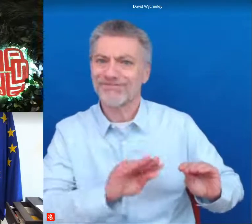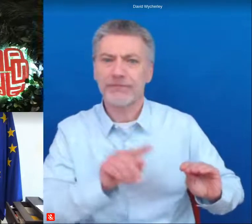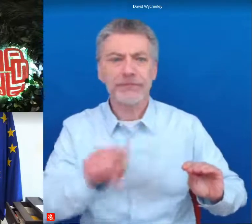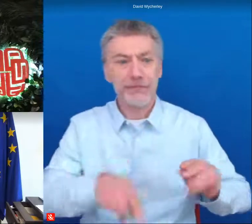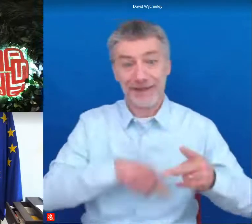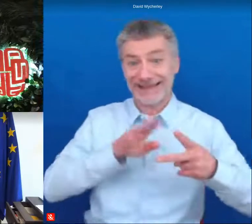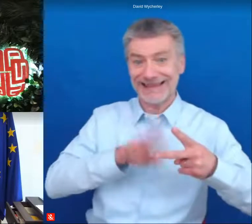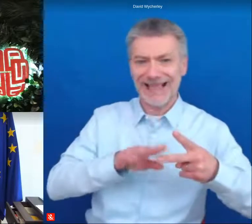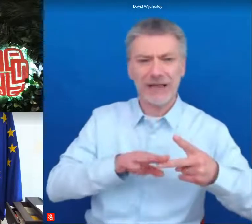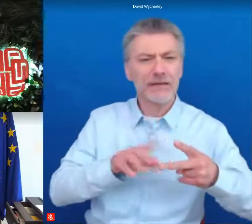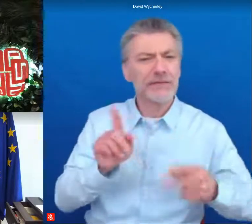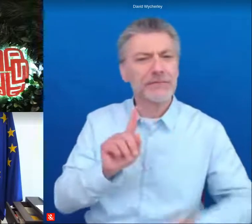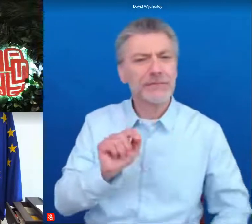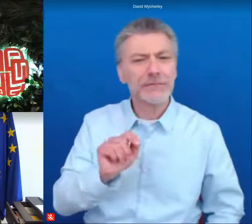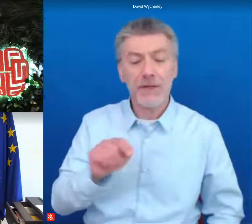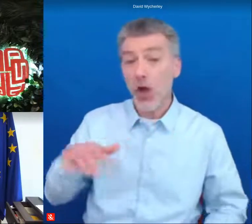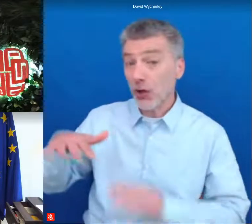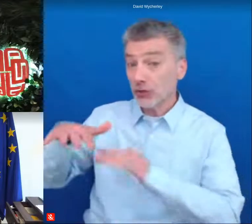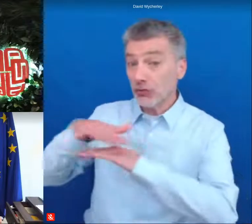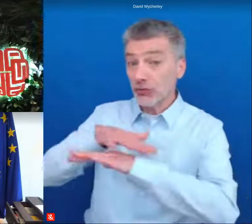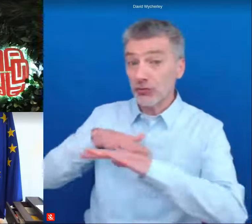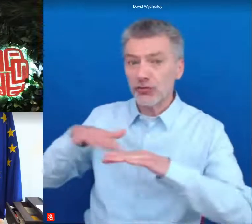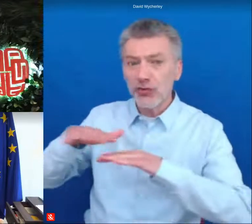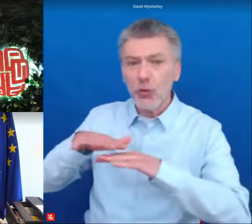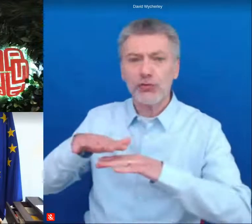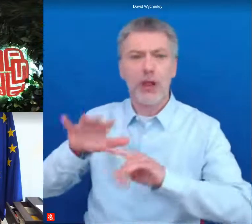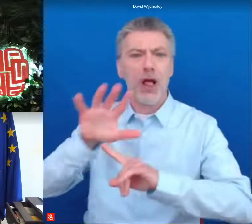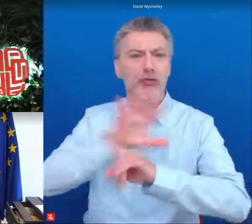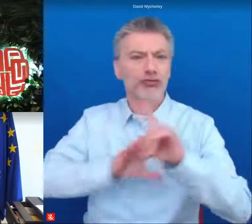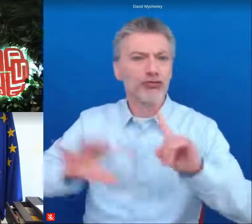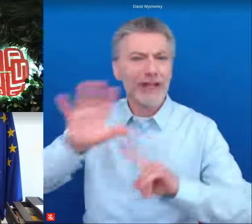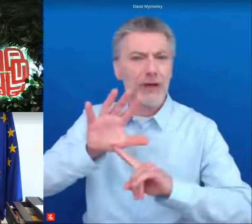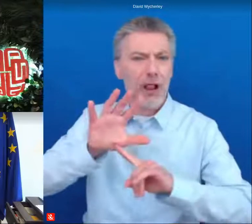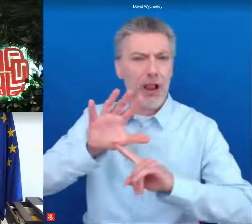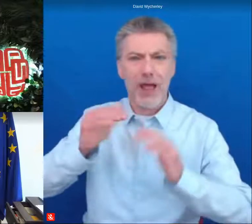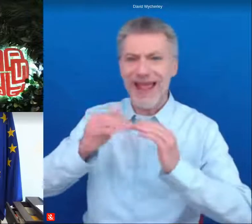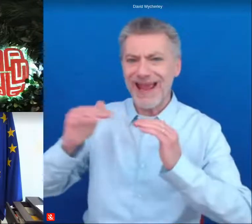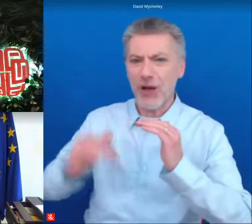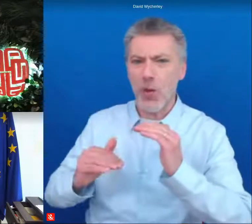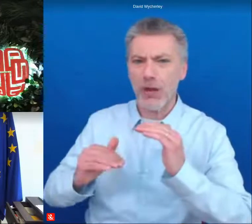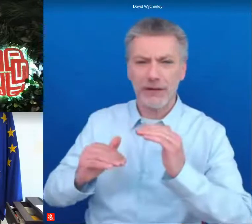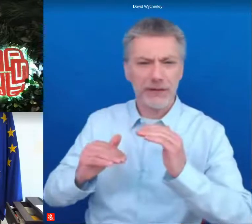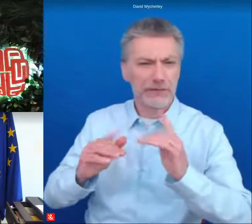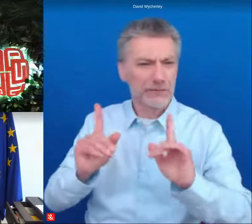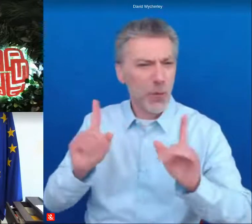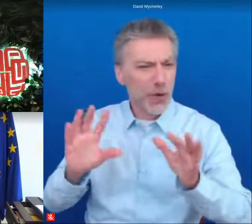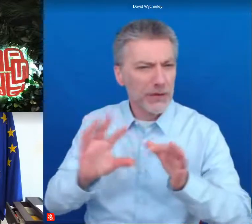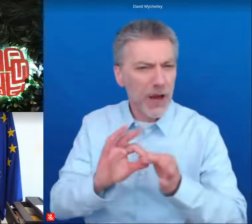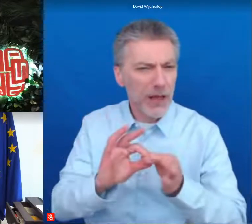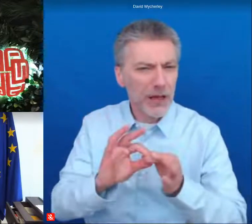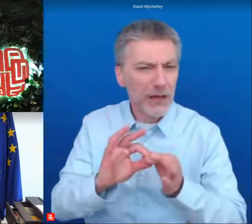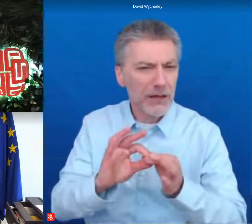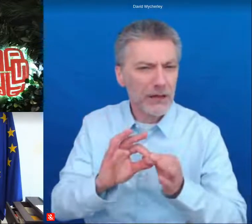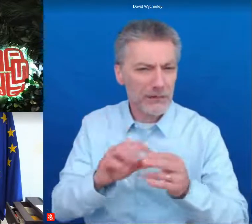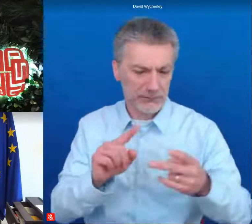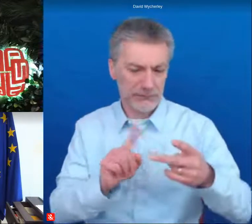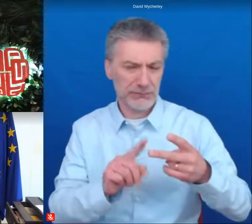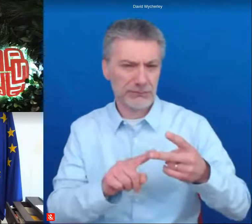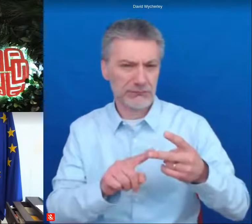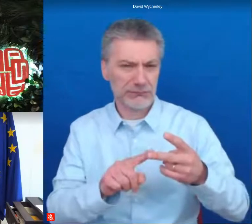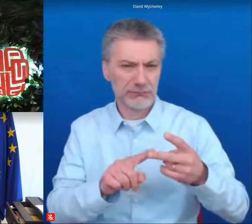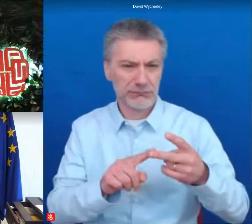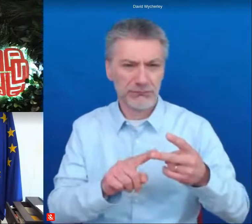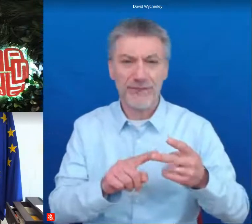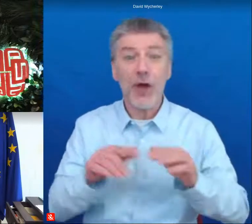is the link between social and regional inequalities uh and i will argue that you cannot